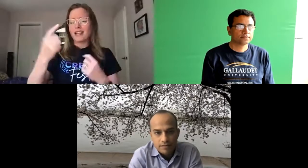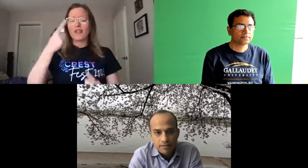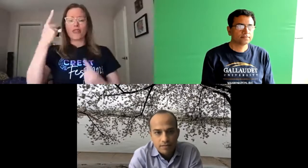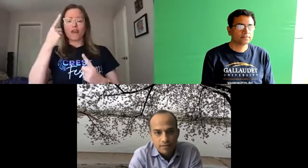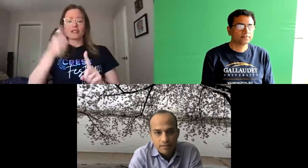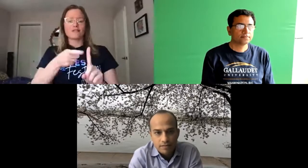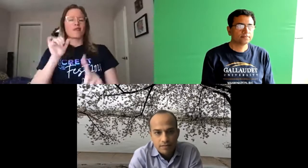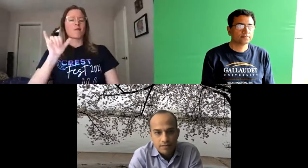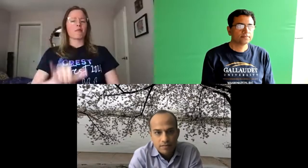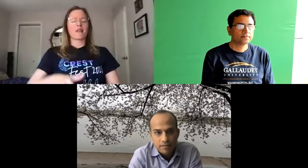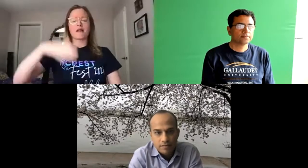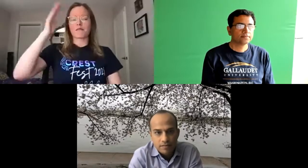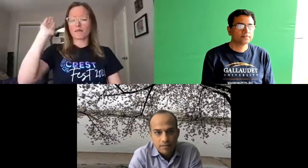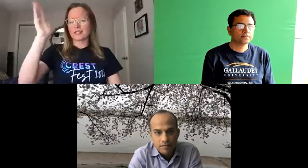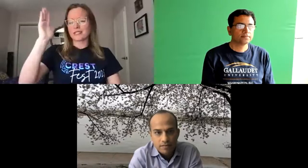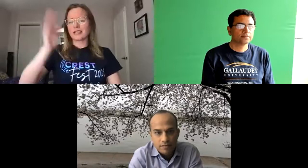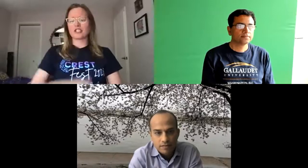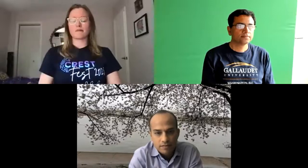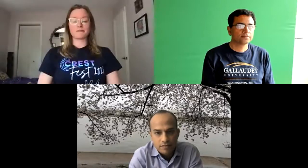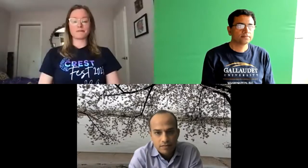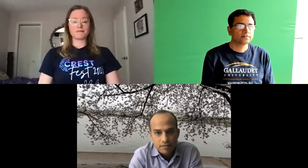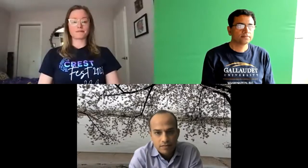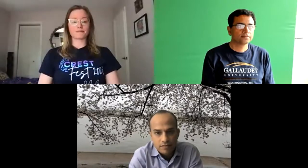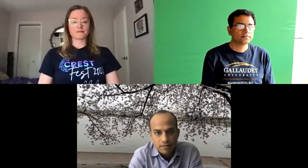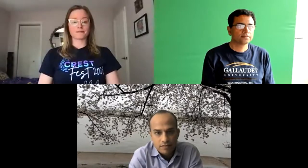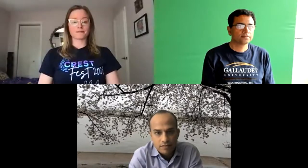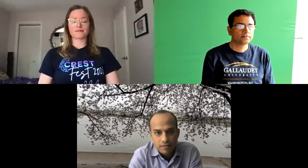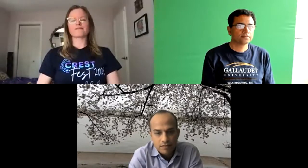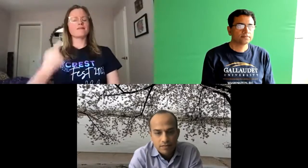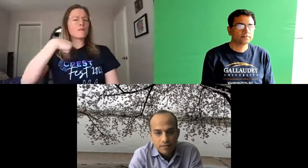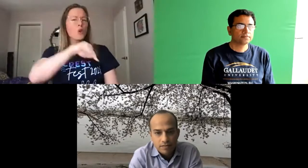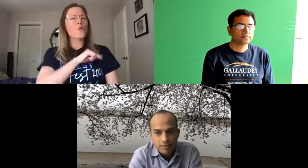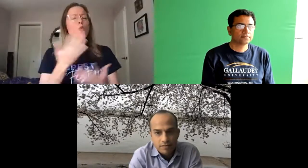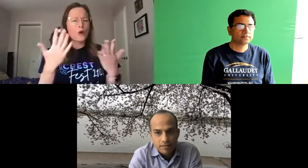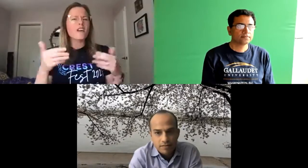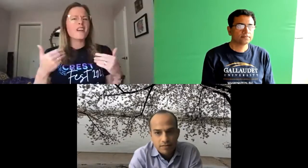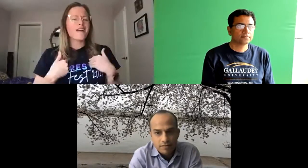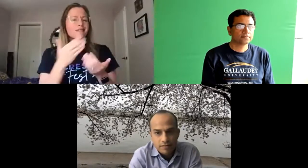for a conversation in which dr kushal nagar and rangwala can have a genuine conversation about this topic